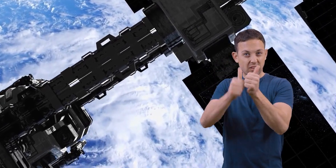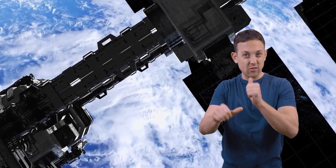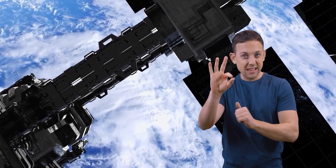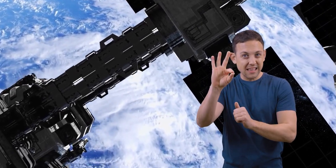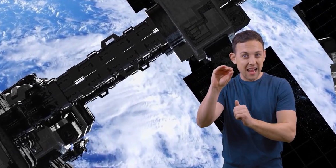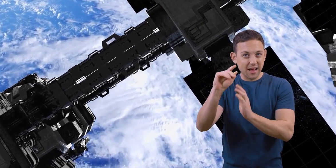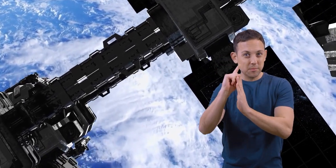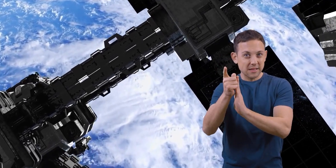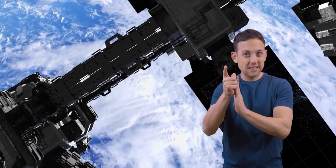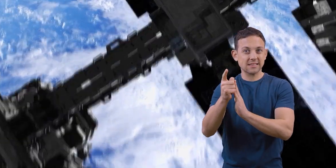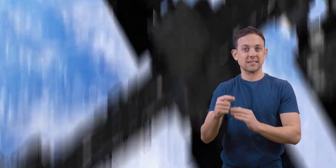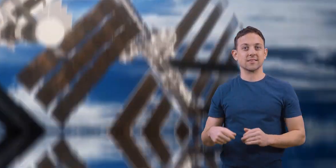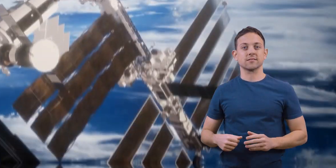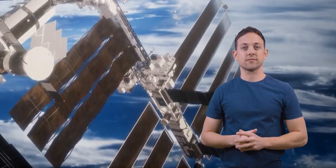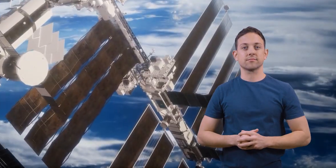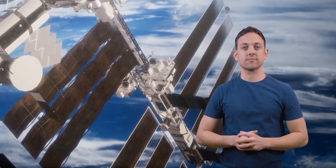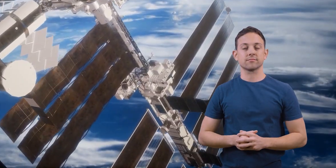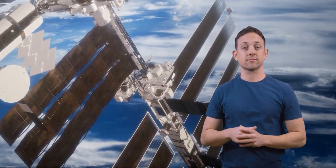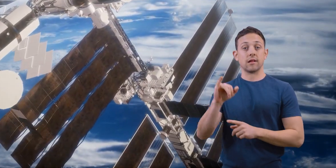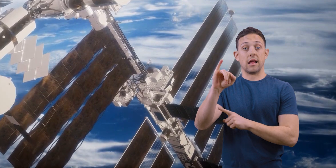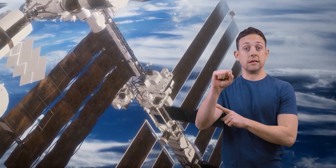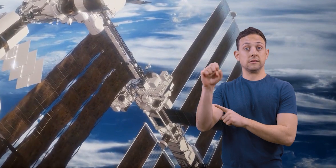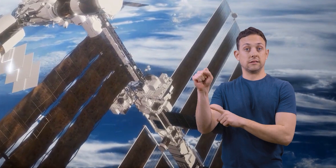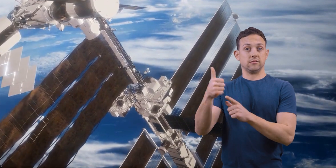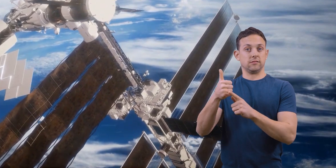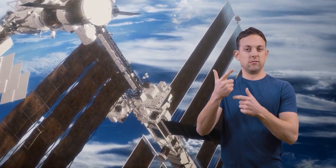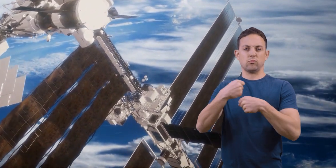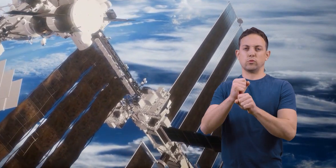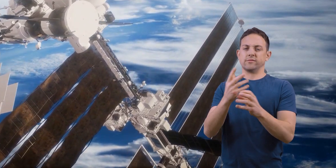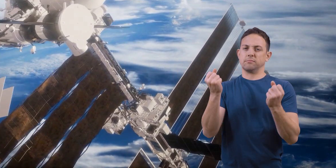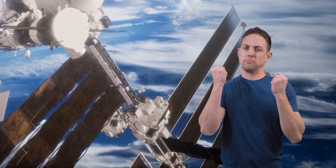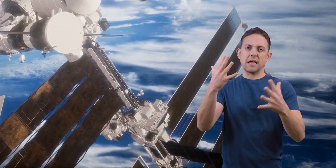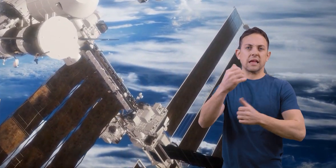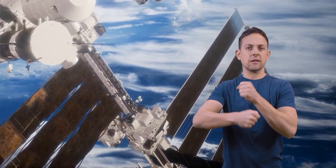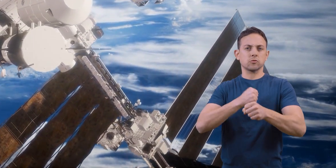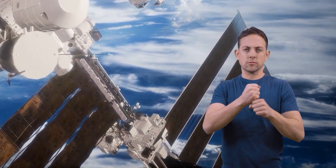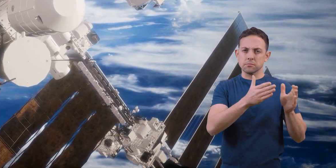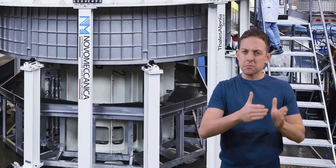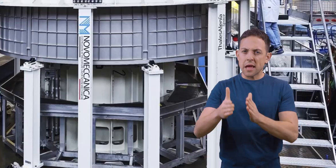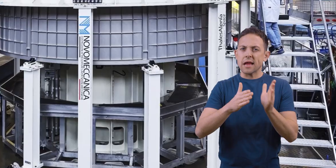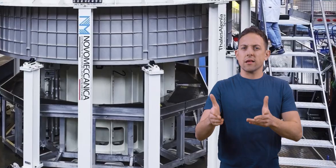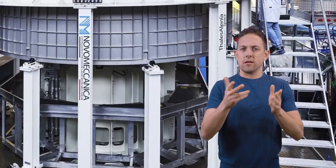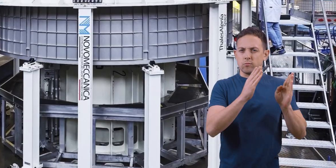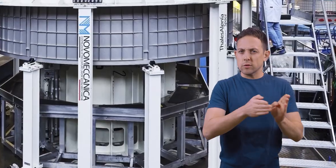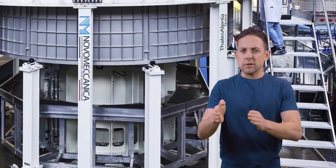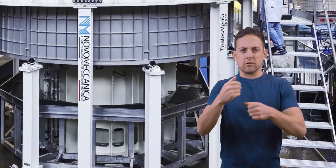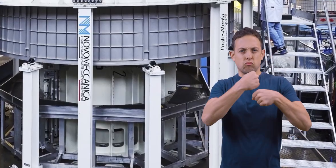90 minutes. The International Space Station is the product of many years of planning, preparation, and creation